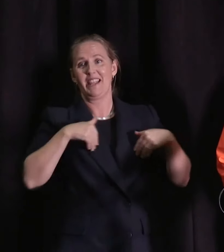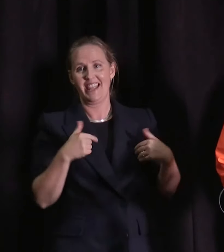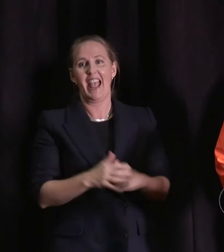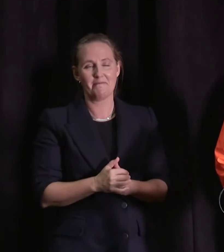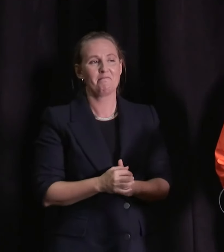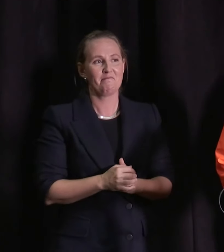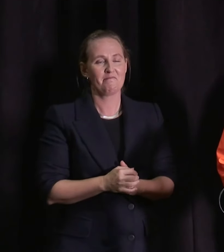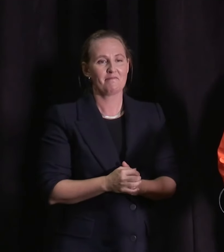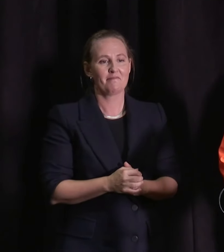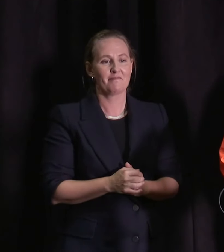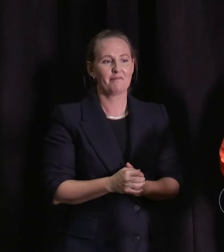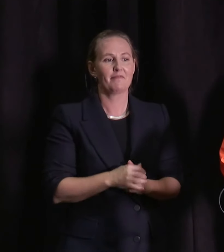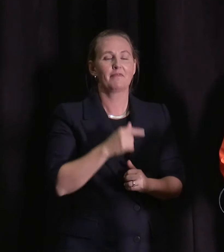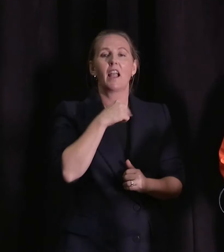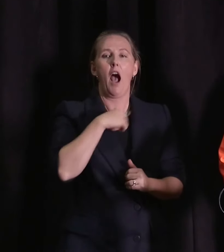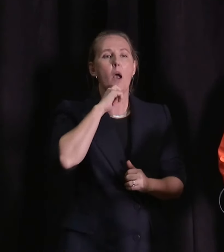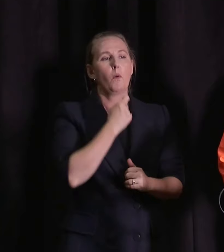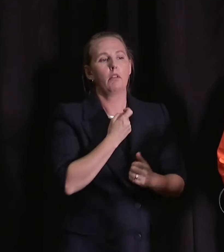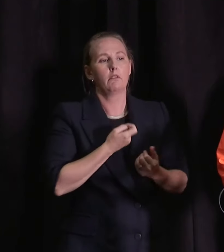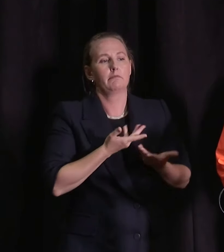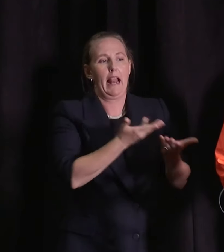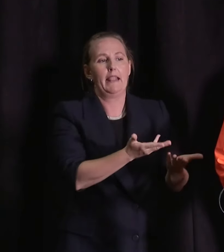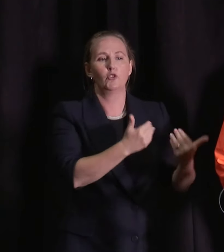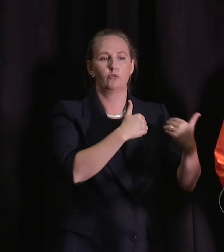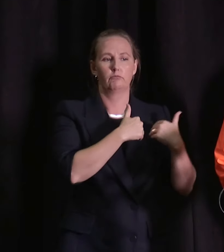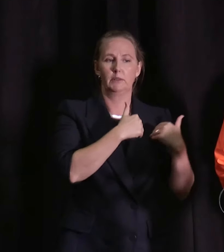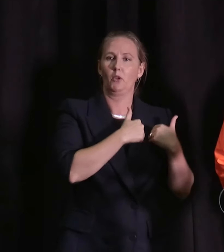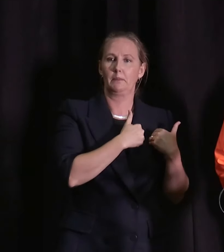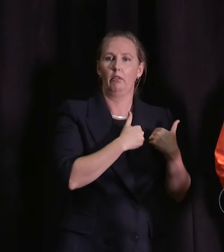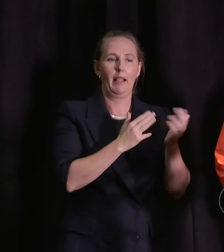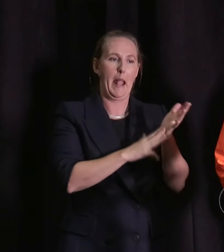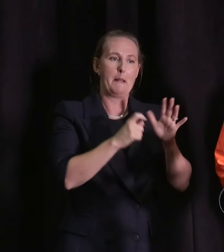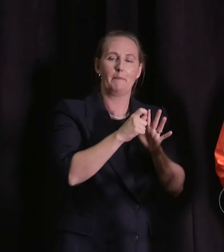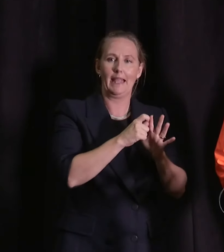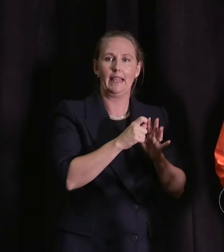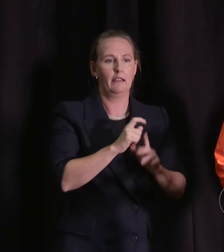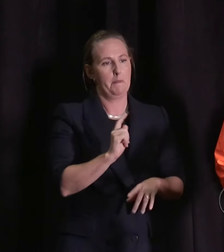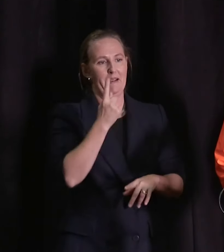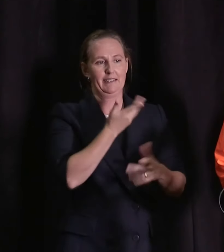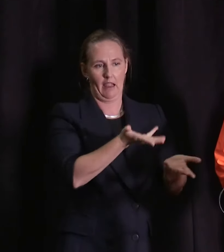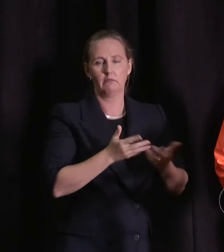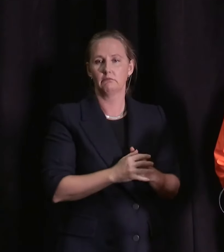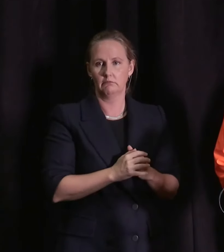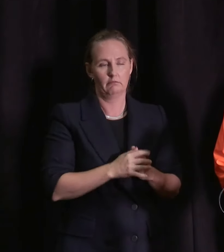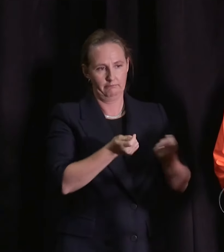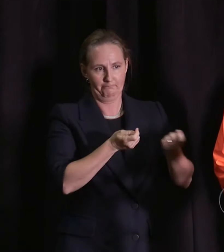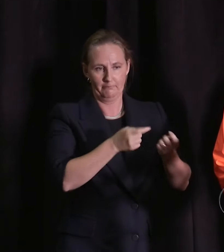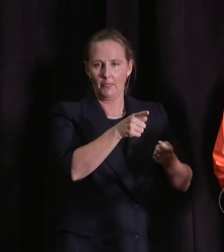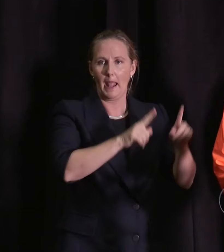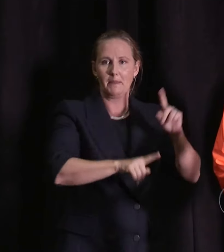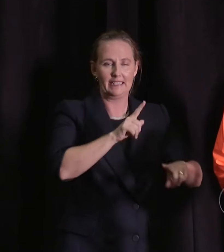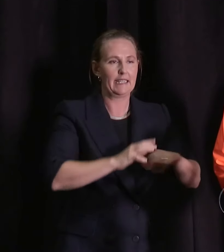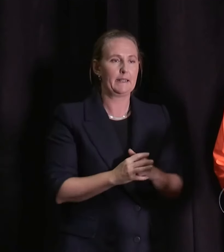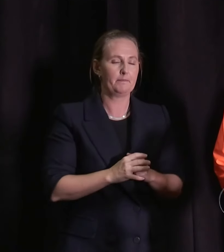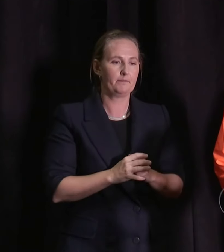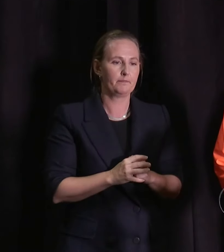so I'll let the relevant Ministers and MPs and the Speaker communicate the decisions of the Business Committee. But clearly it is not unusual